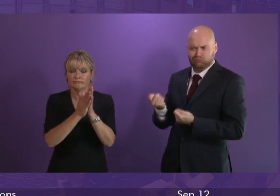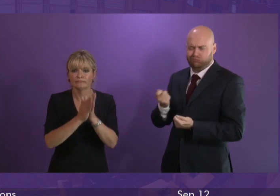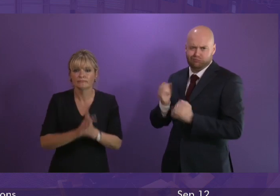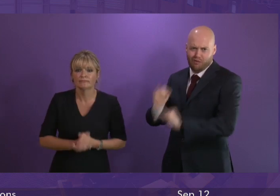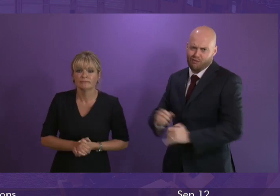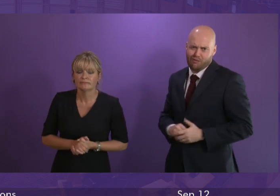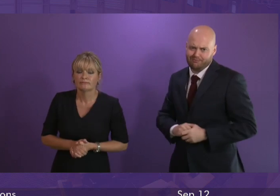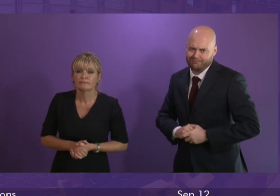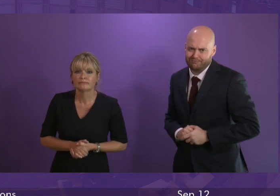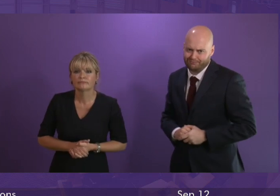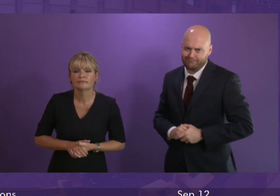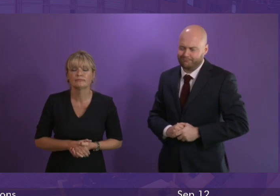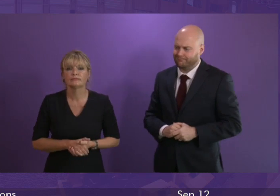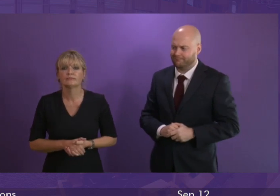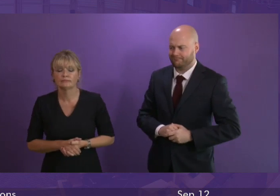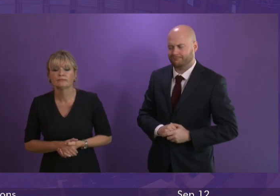minister